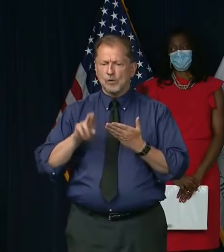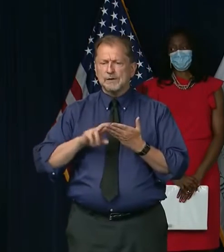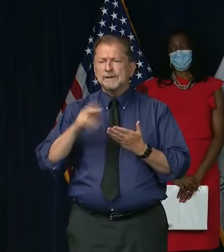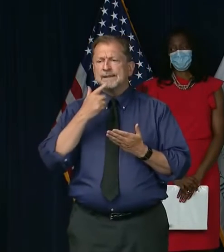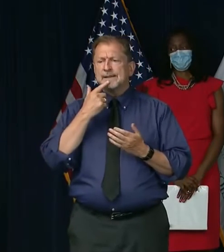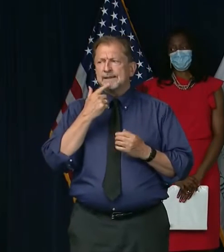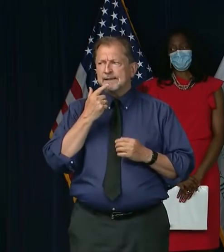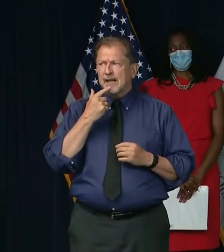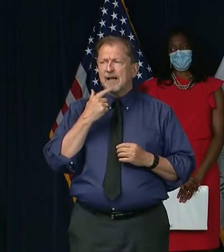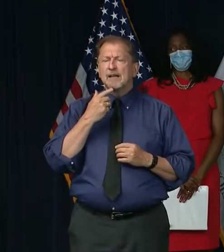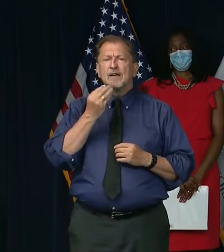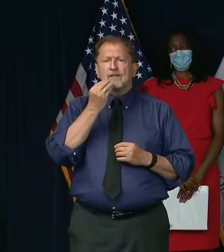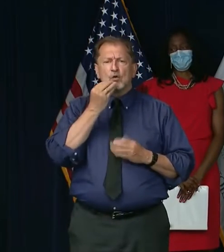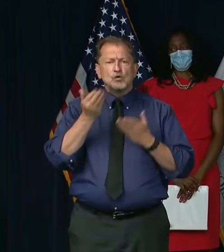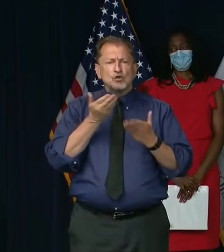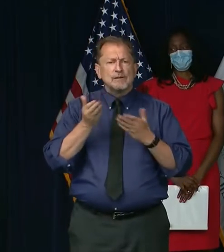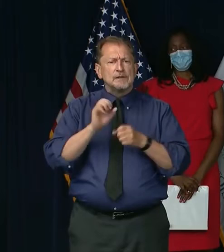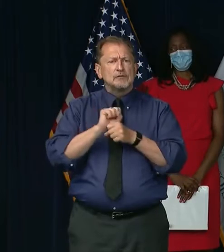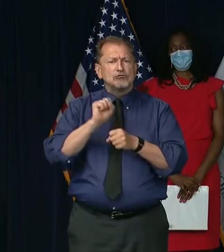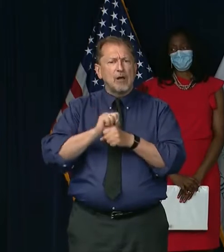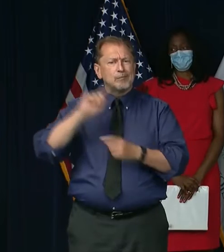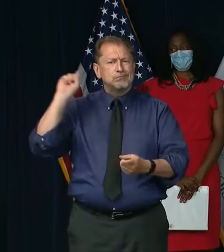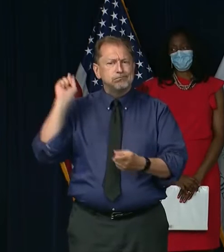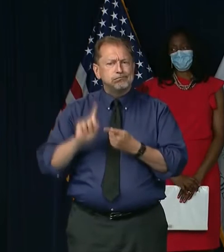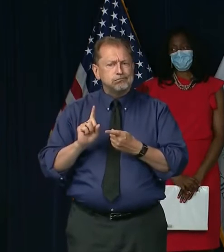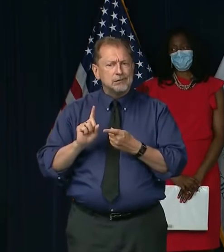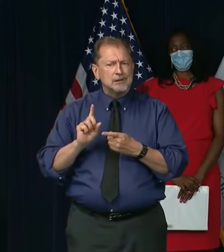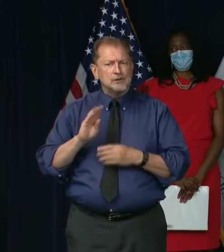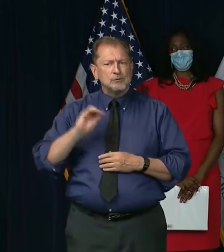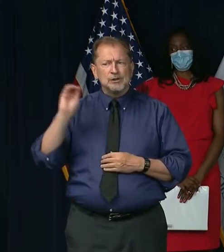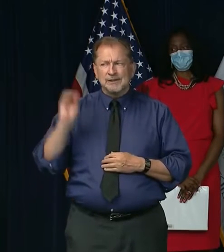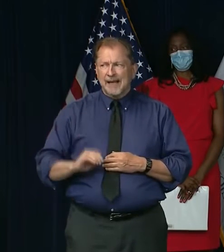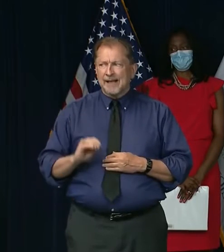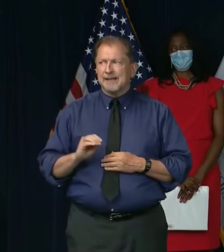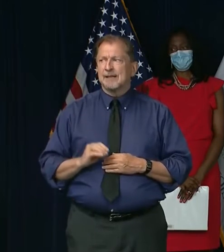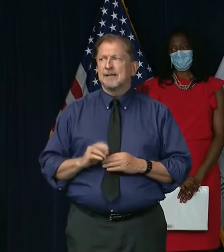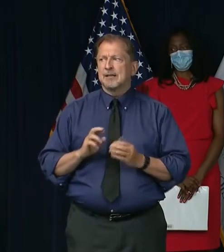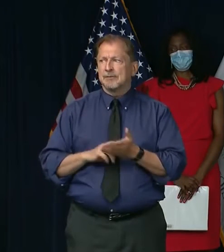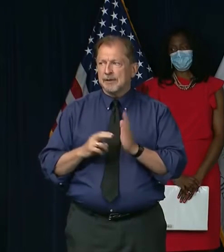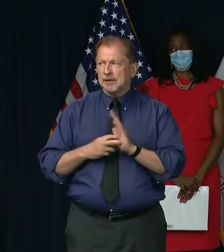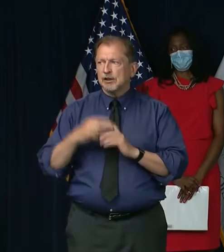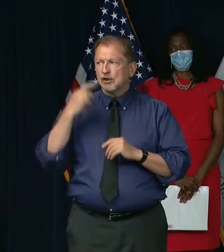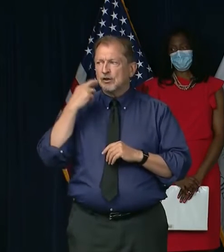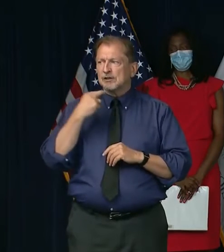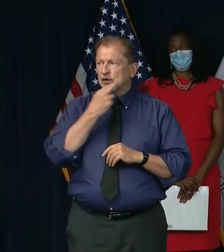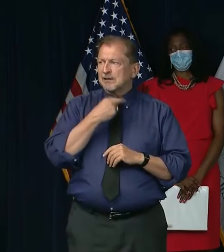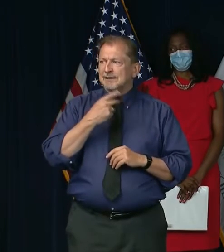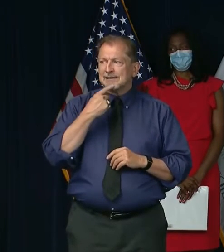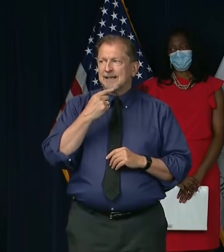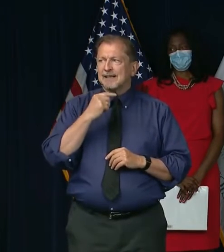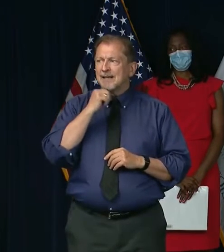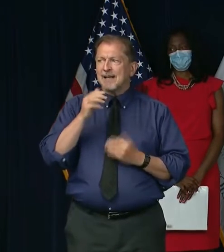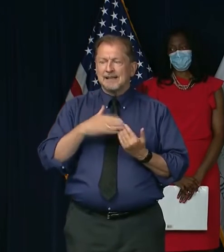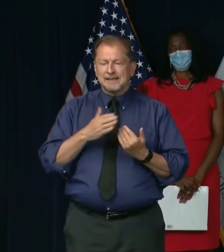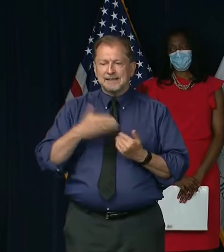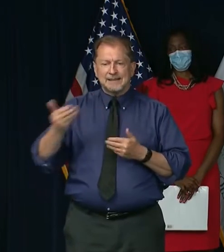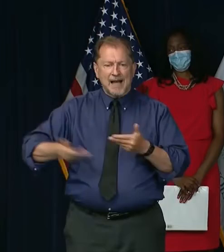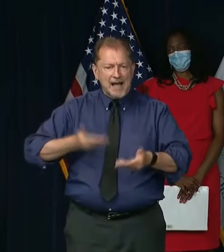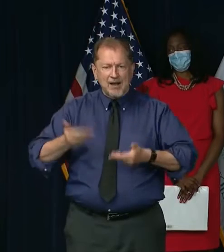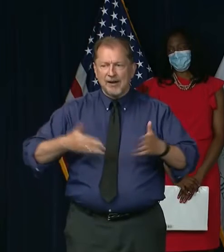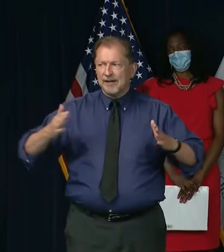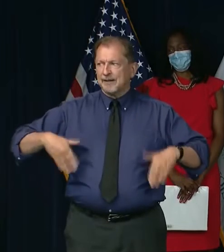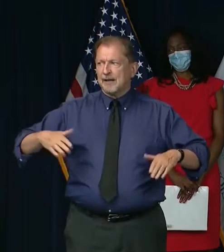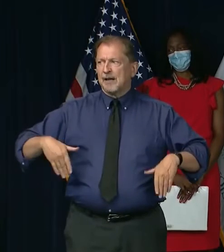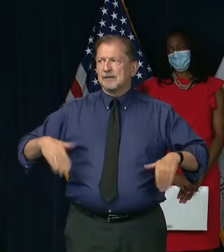jobs are down over 40 percent due to the strictness of the reopening plan. Speaking with restaurants in central Illinois, they say it is hard to hire back for a couple of reasons,